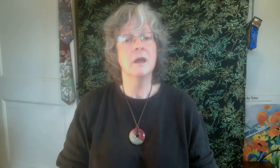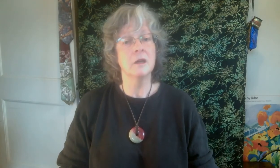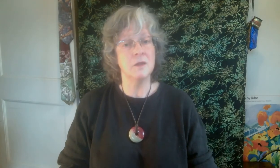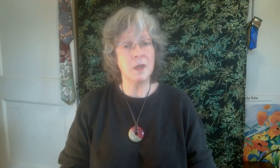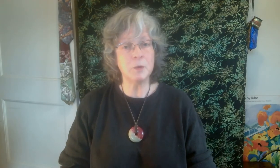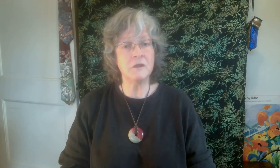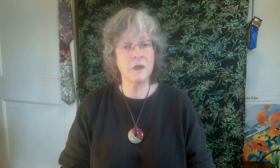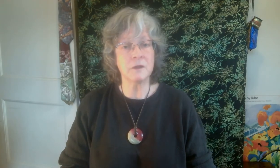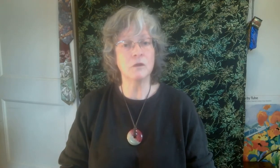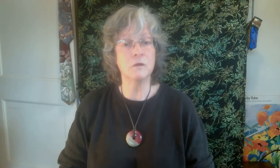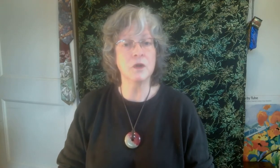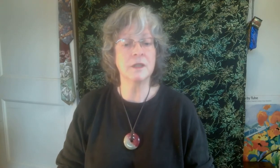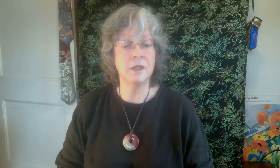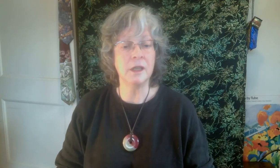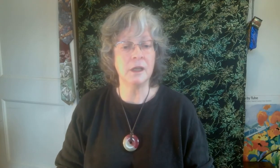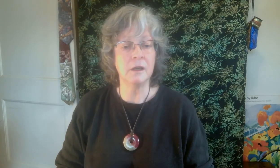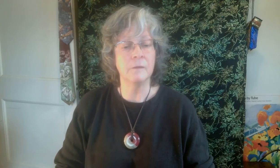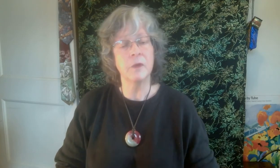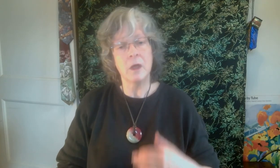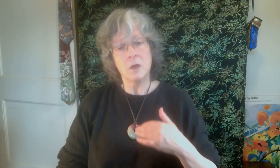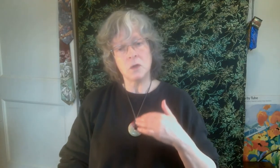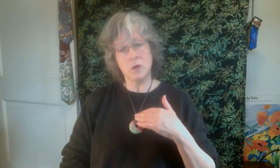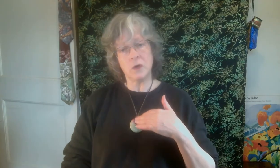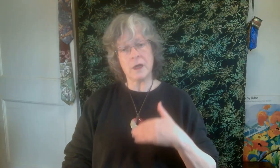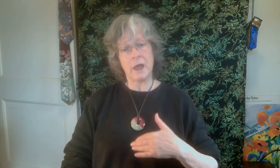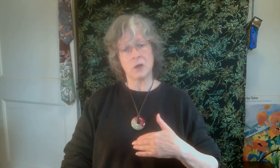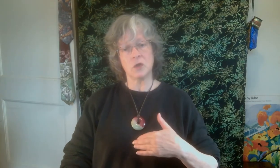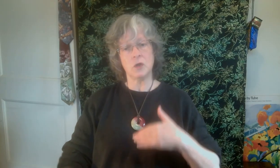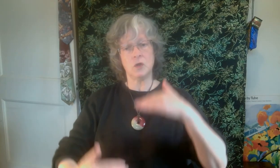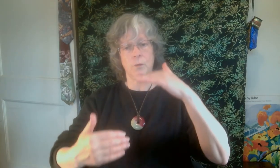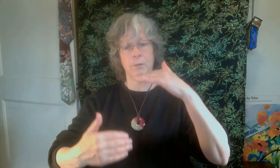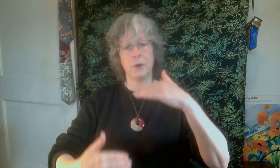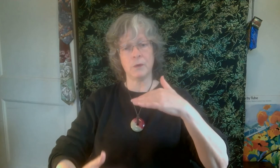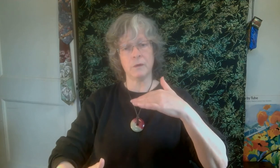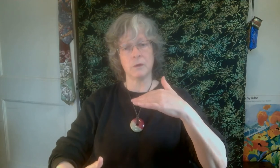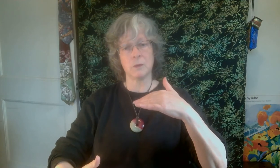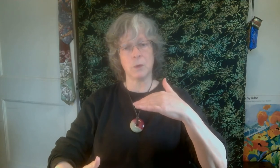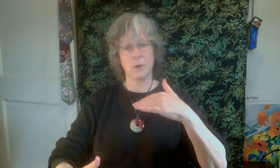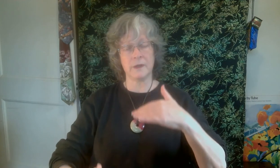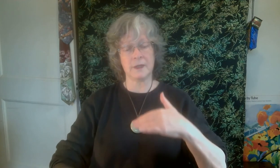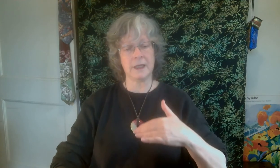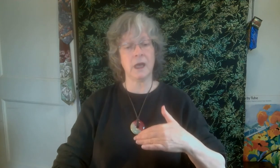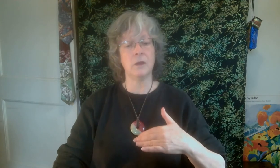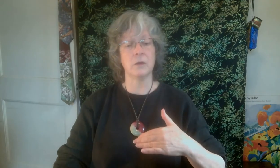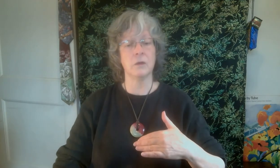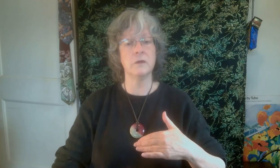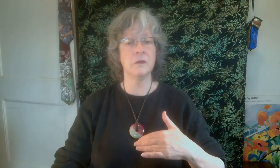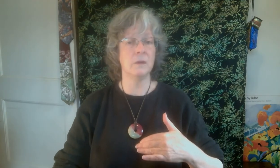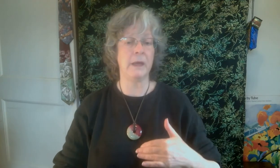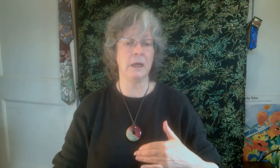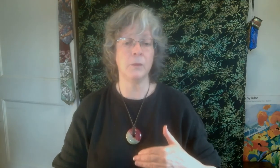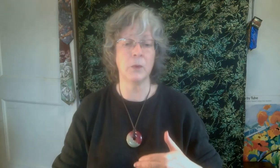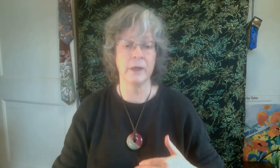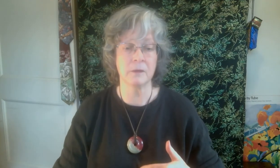Conception vessel 14. So you can actually do both of those points together. Those are the main points.